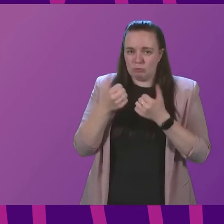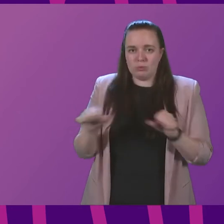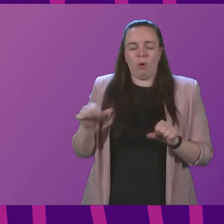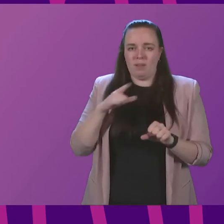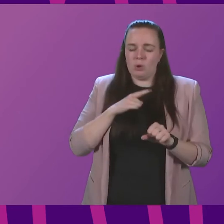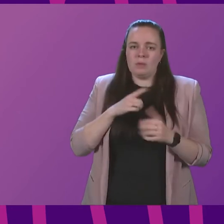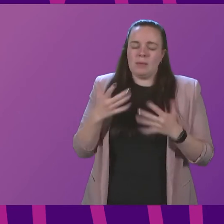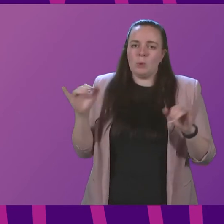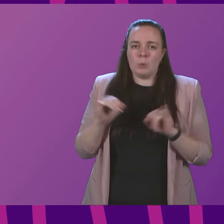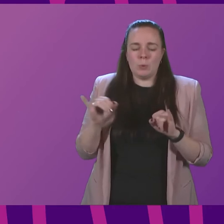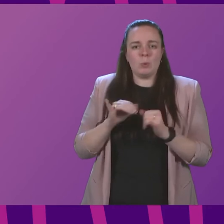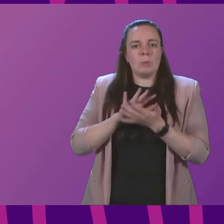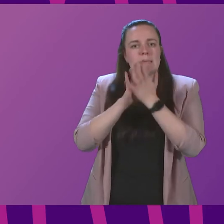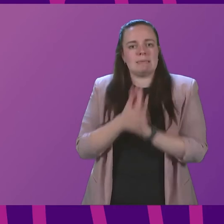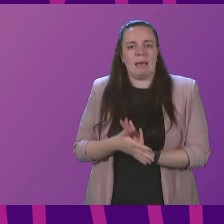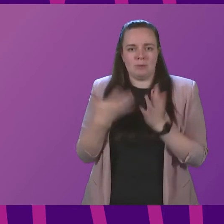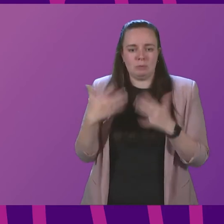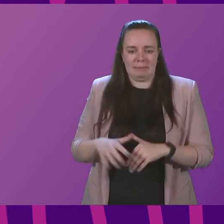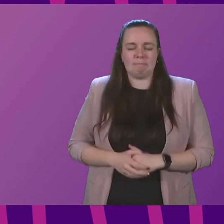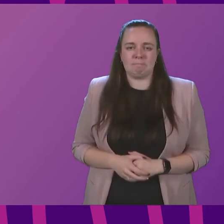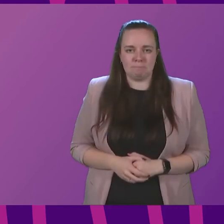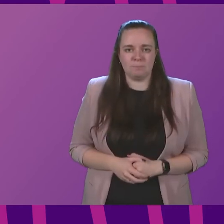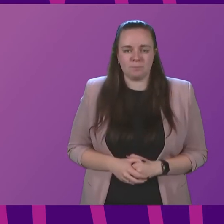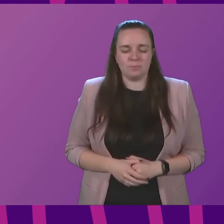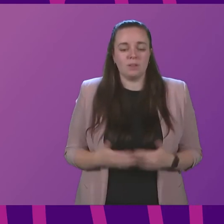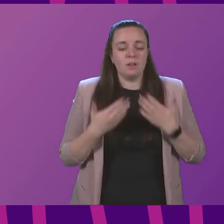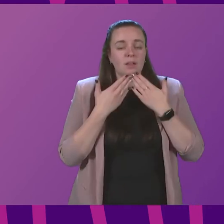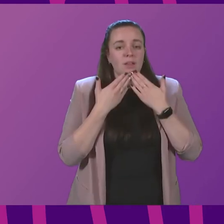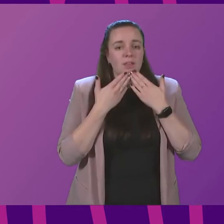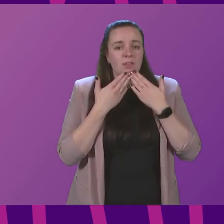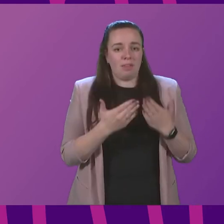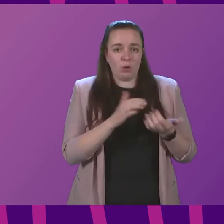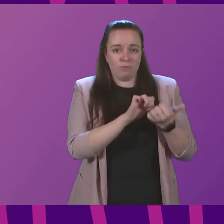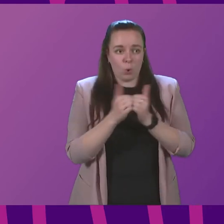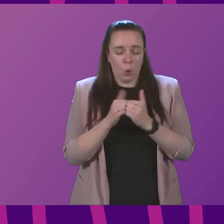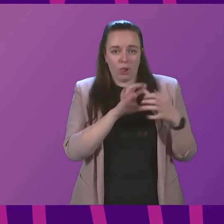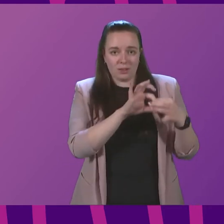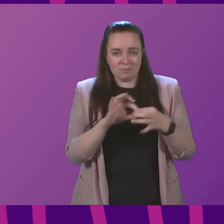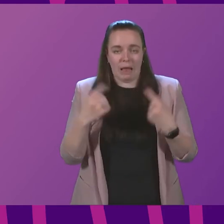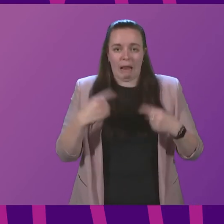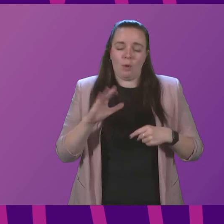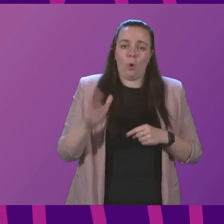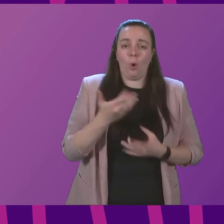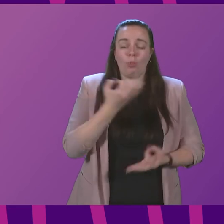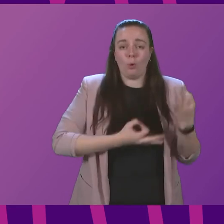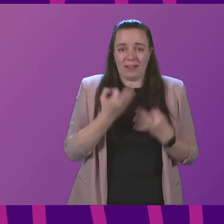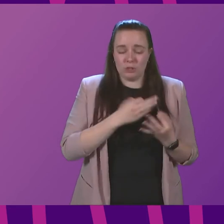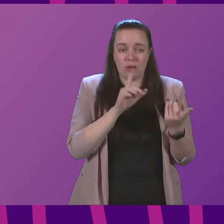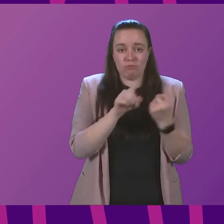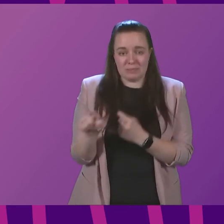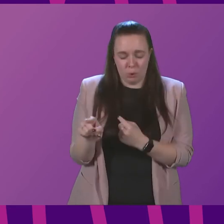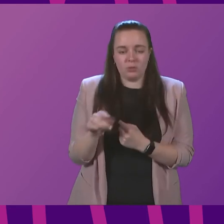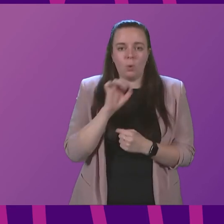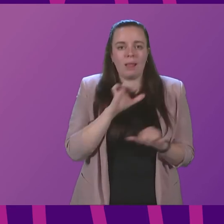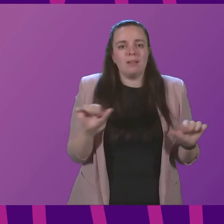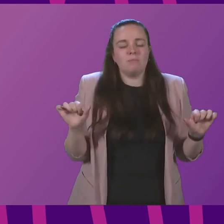intensity of the damage that has been created Thank you for colleagues' cooperation in allowing all the questions to be taken and responded to there